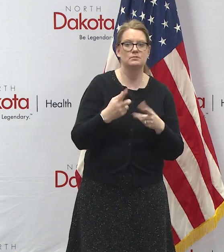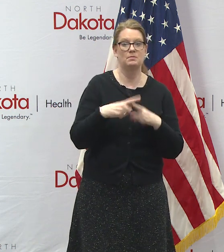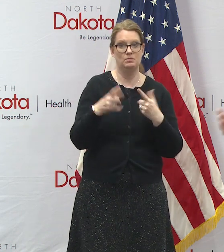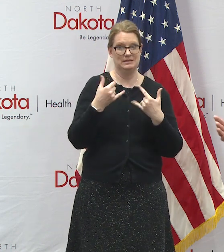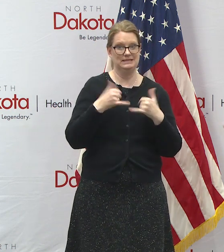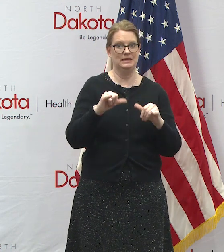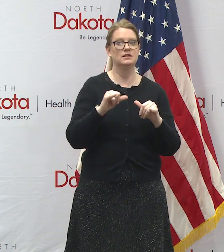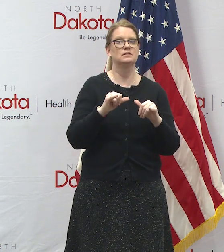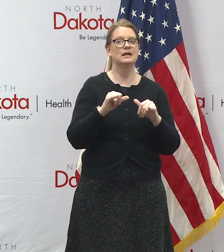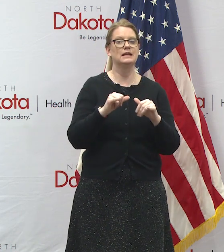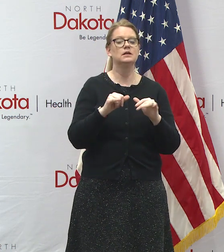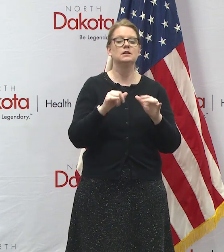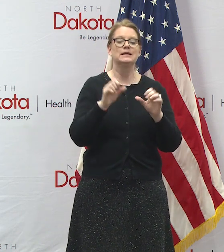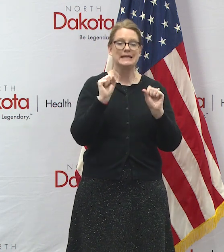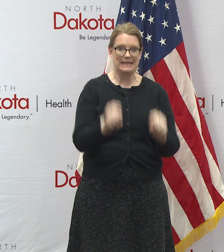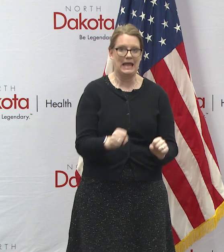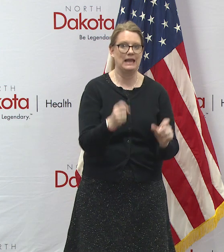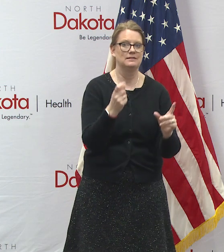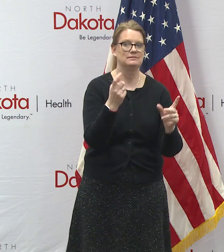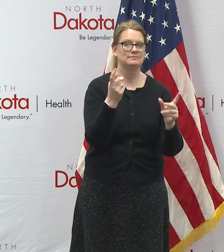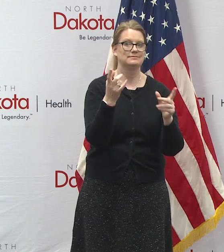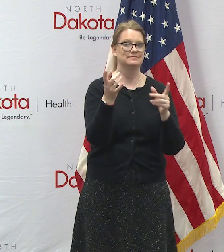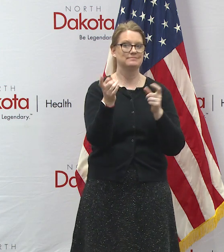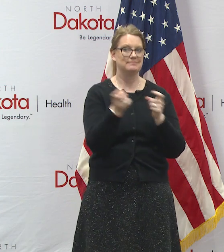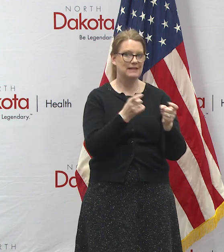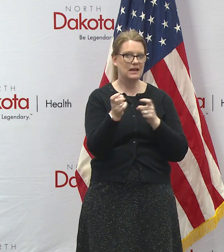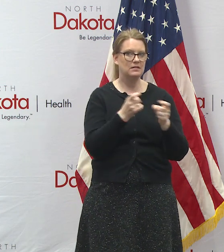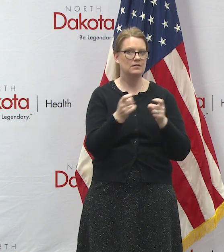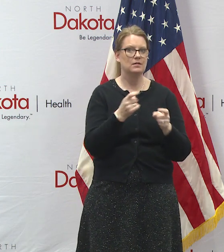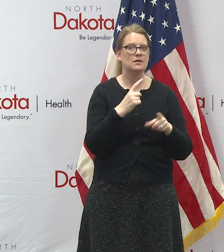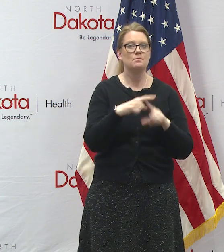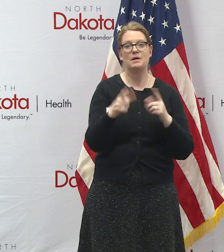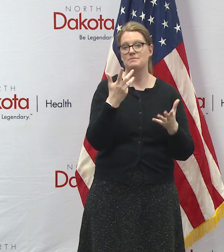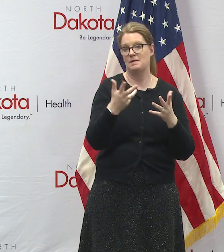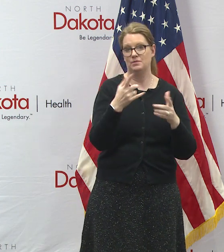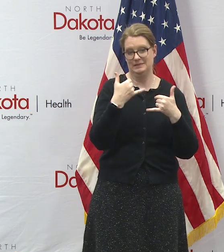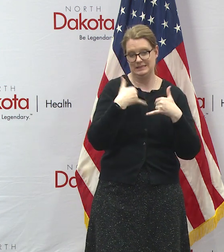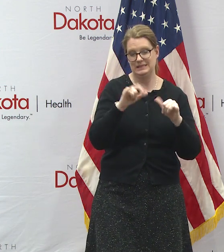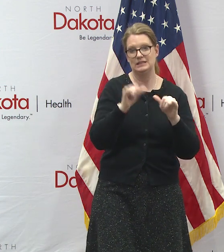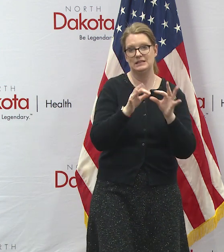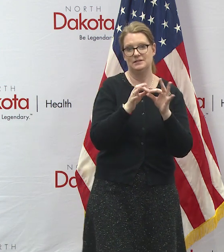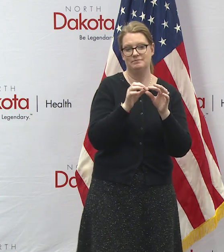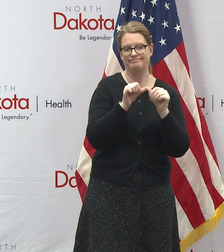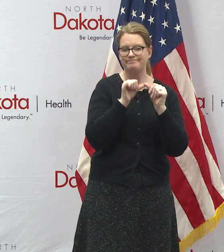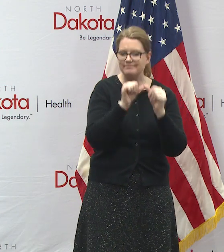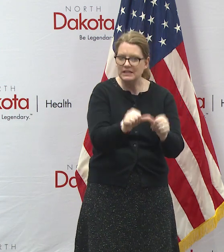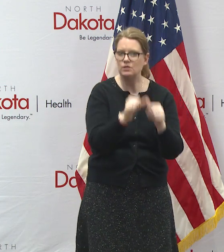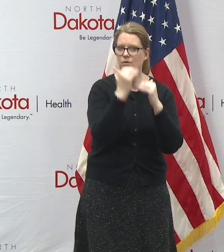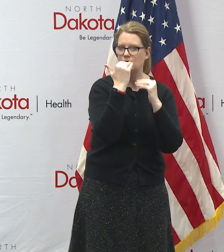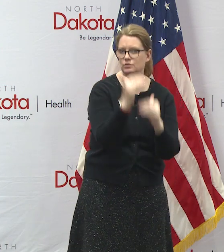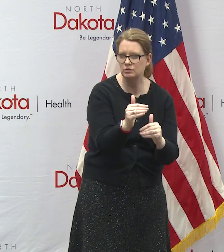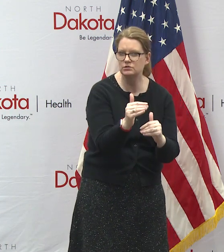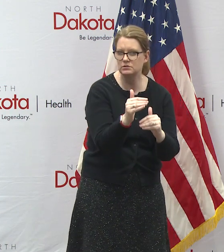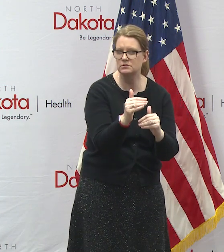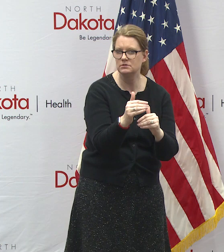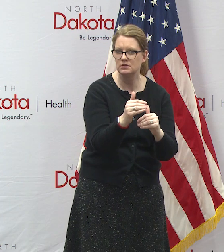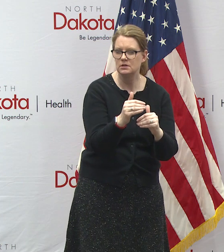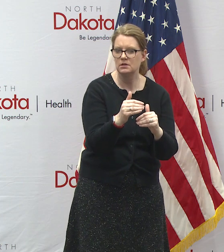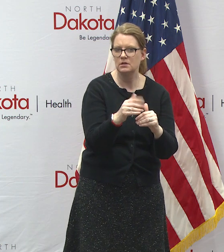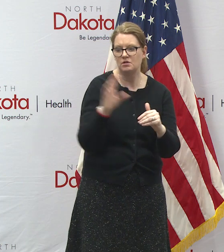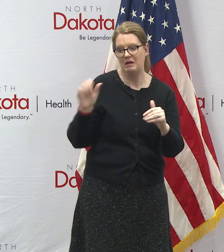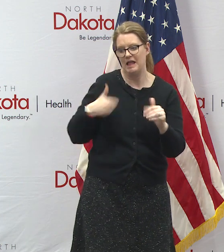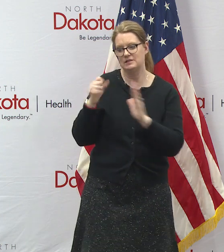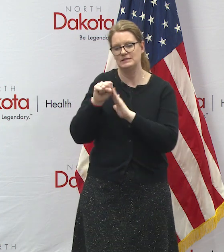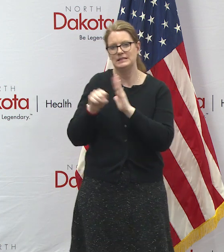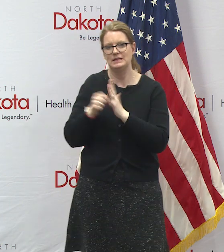but that may mean that we have to keep them on longer here in north dakota than other places that that uh that are that are relaxing